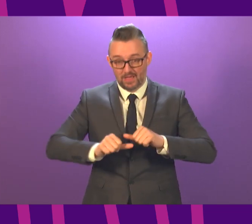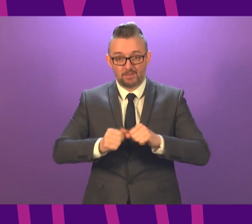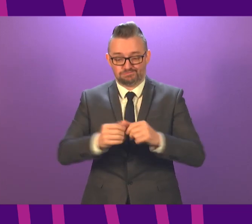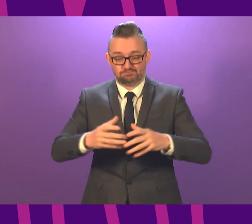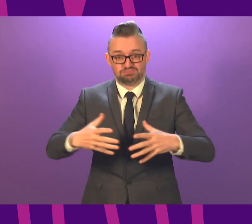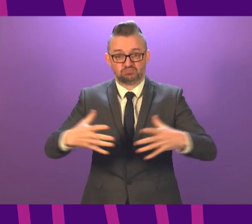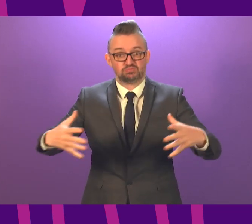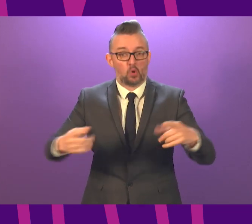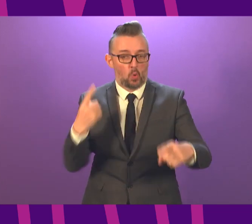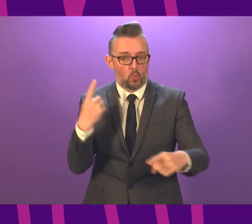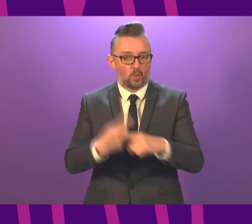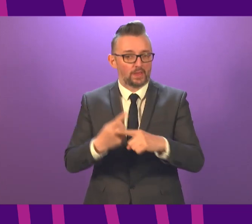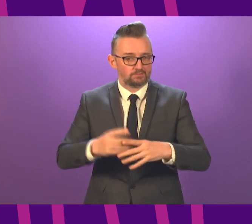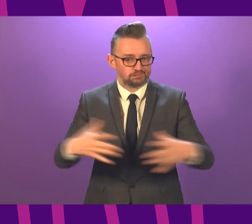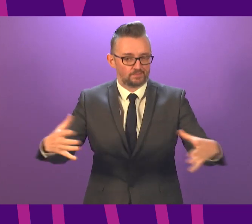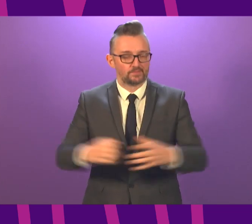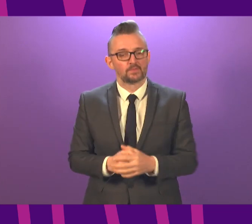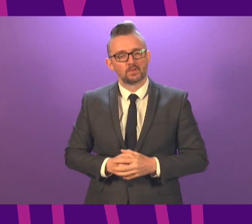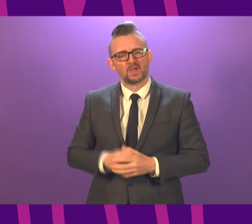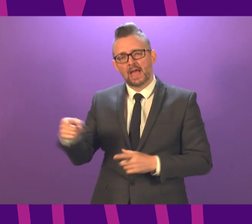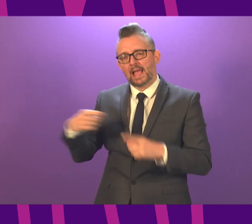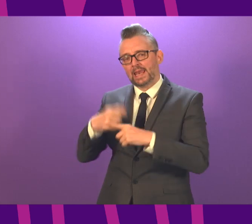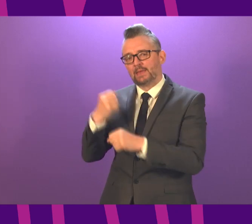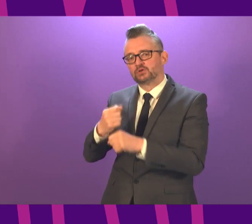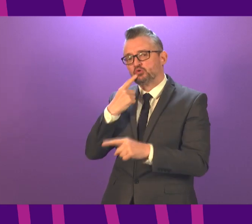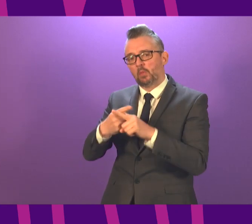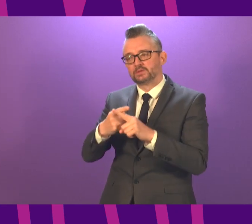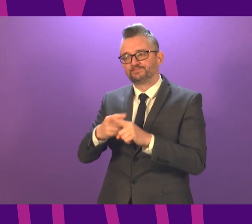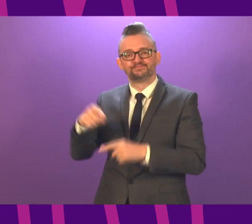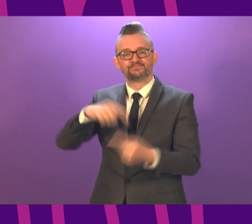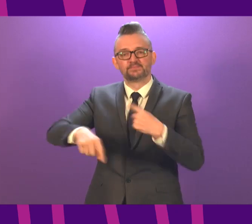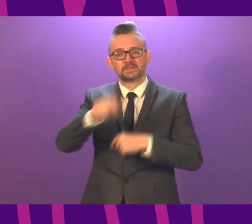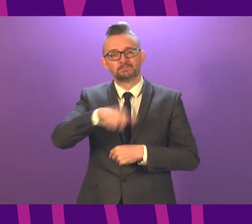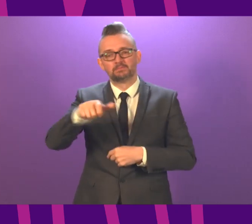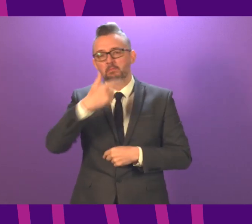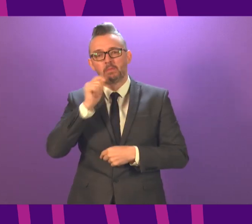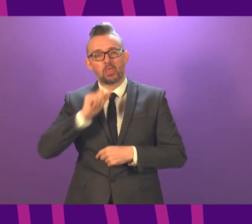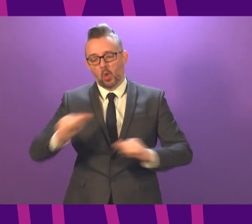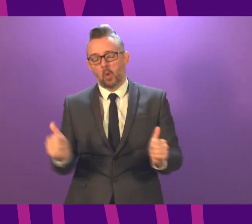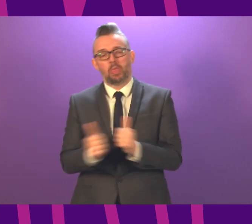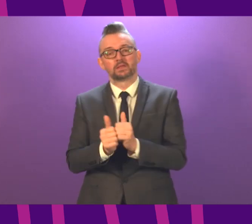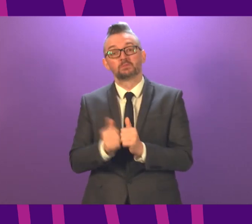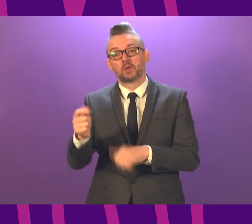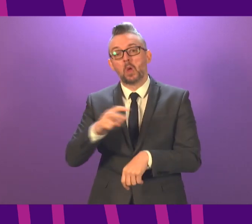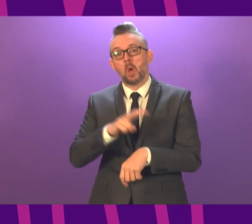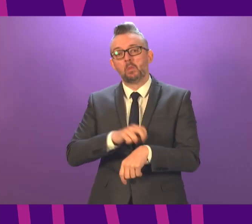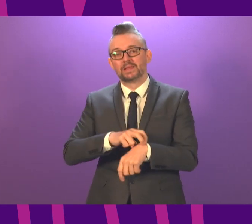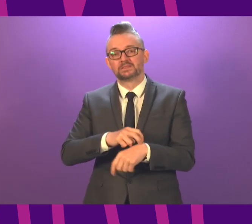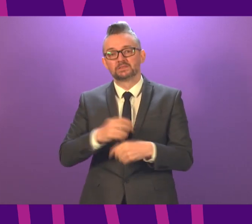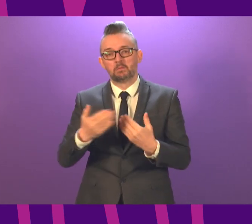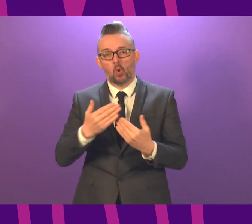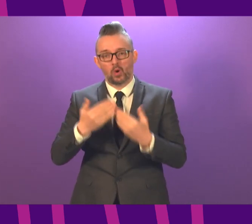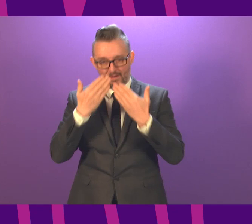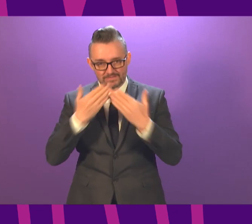right now. Kenny Gibson raises an important point about compliance. The police increased their visibility over